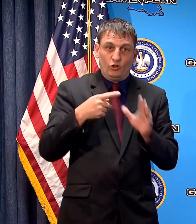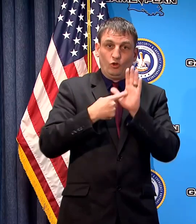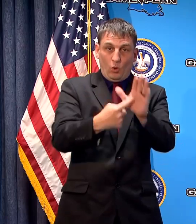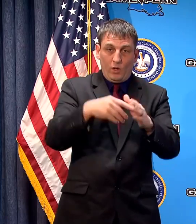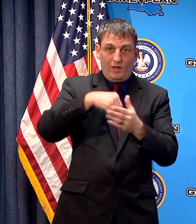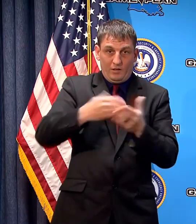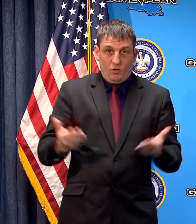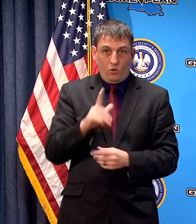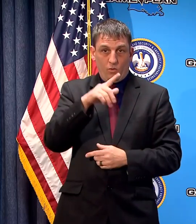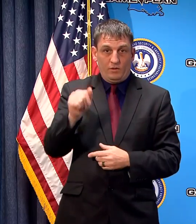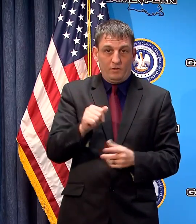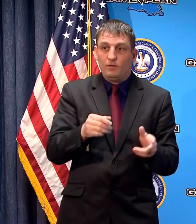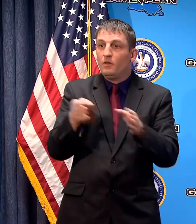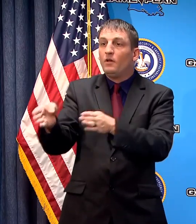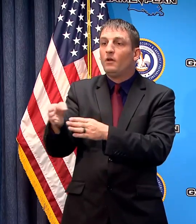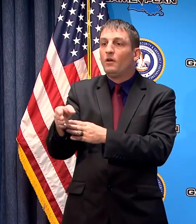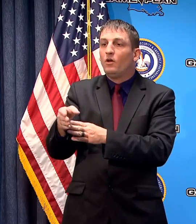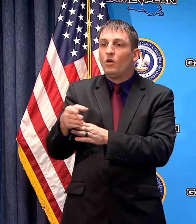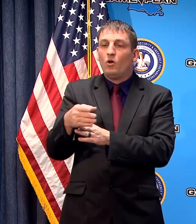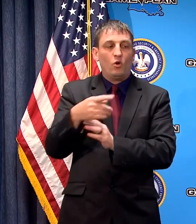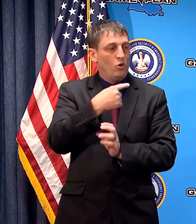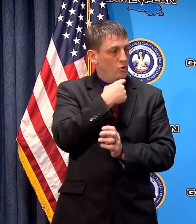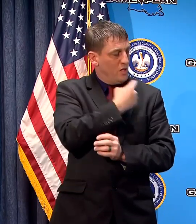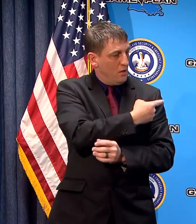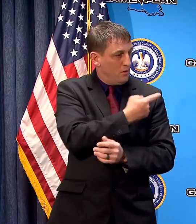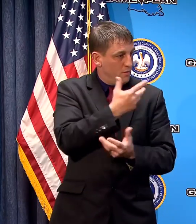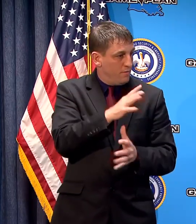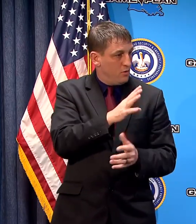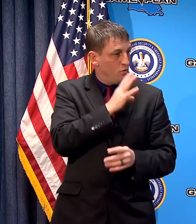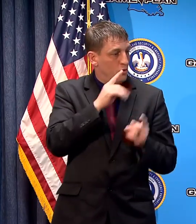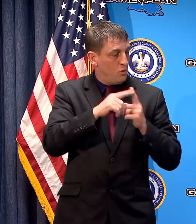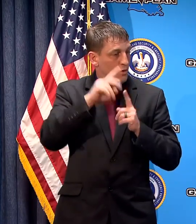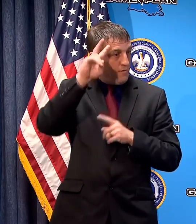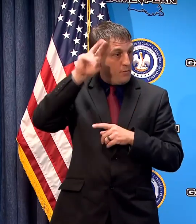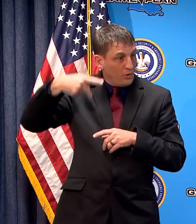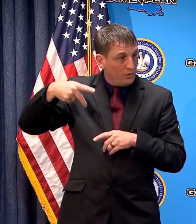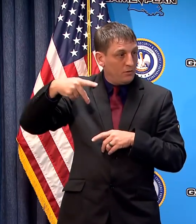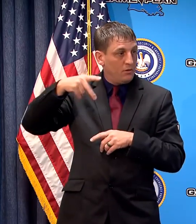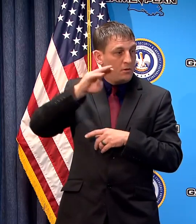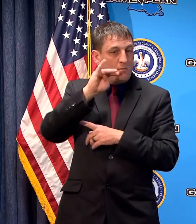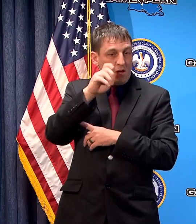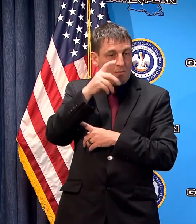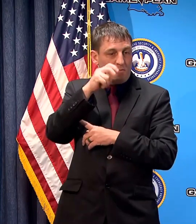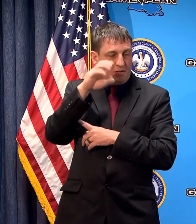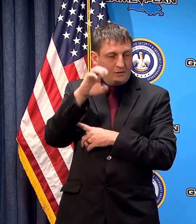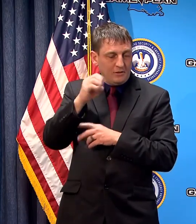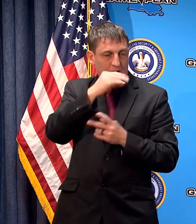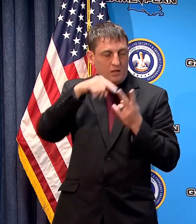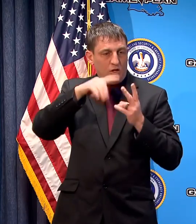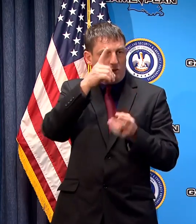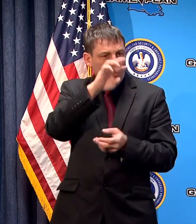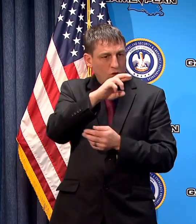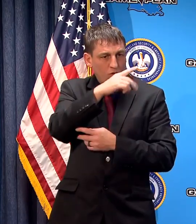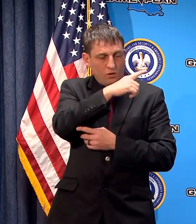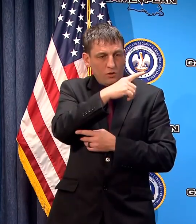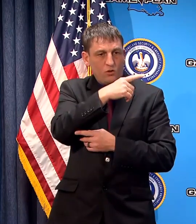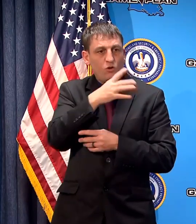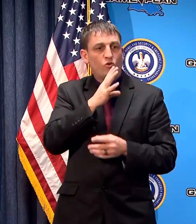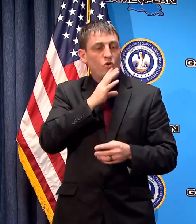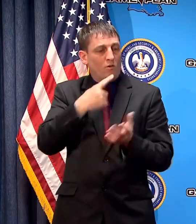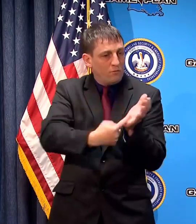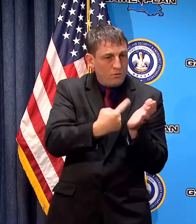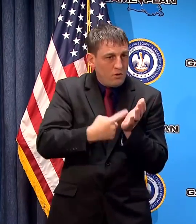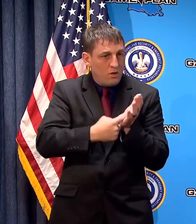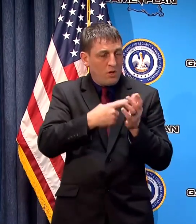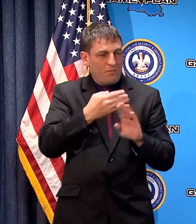yes sir Governor you said you had a call with VP Mike Pence and Dr. Fauci just right before this and they talking about these efforts while